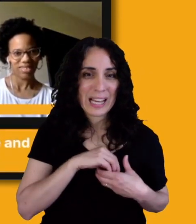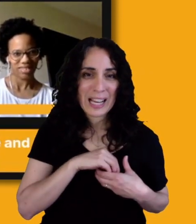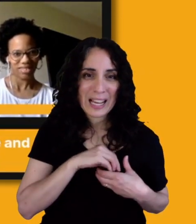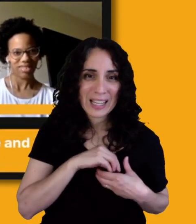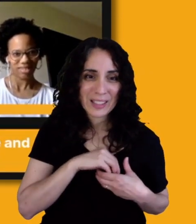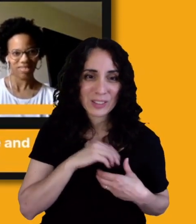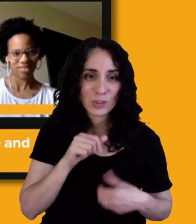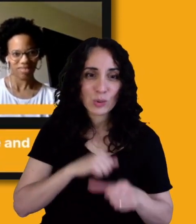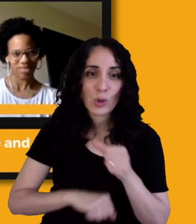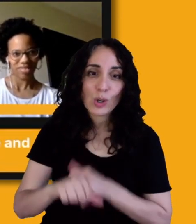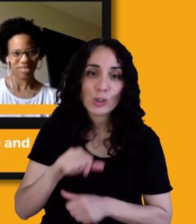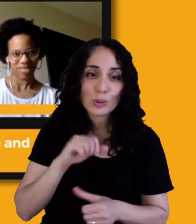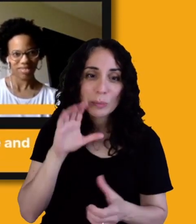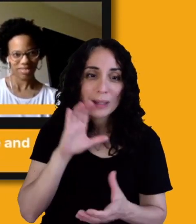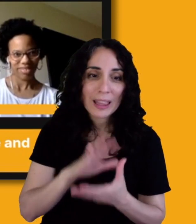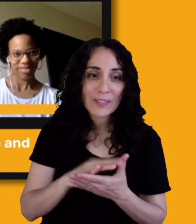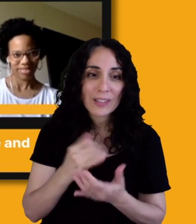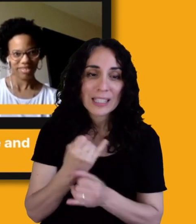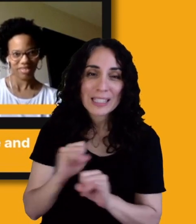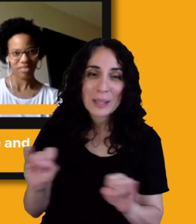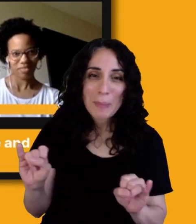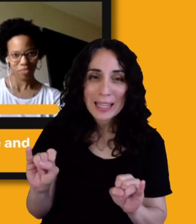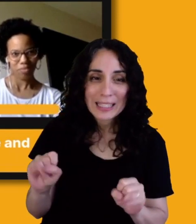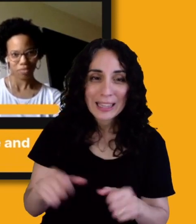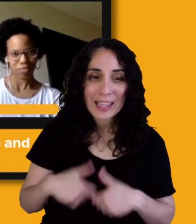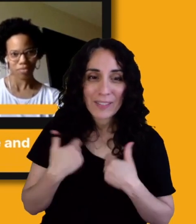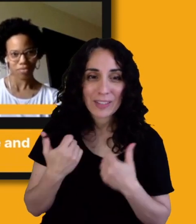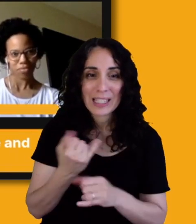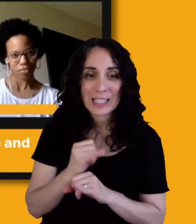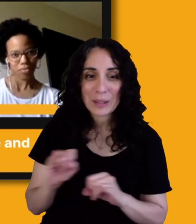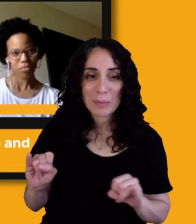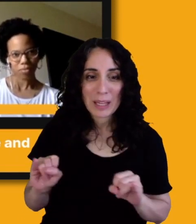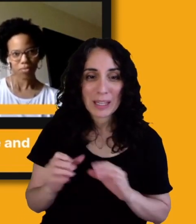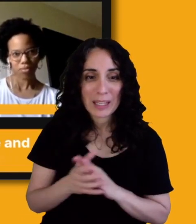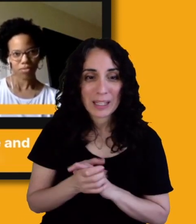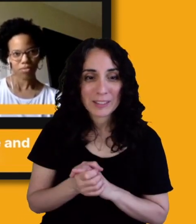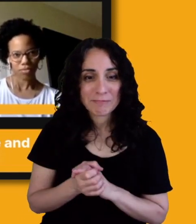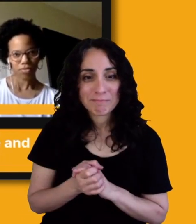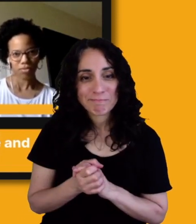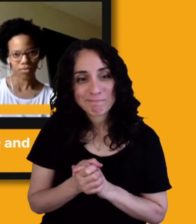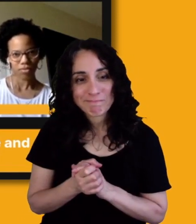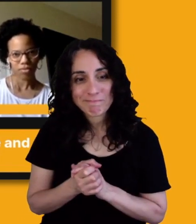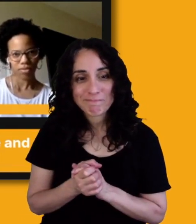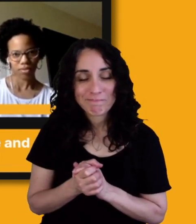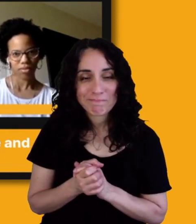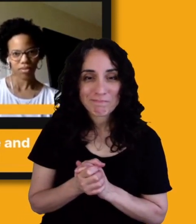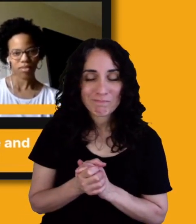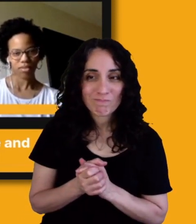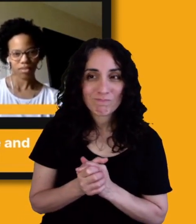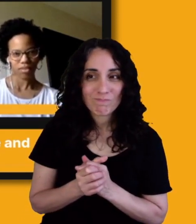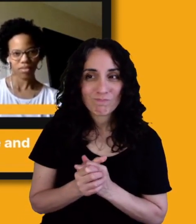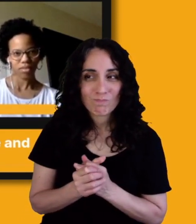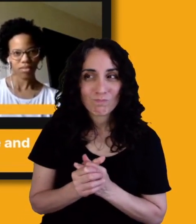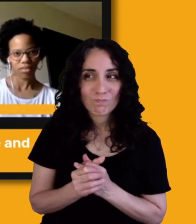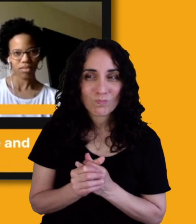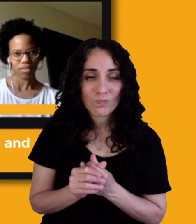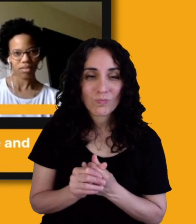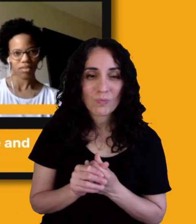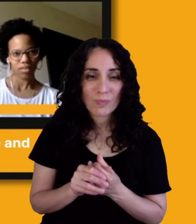independent living and independence. And that is certainly what, what the original makers of the